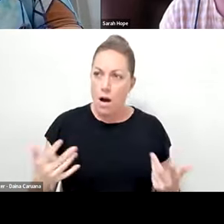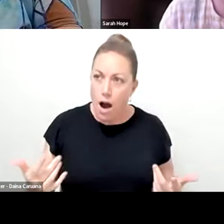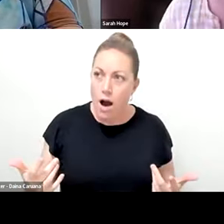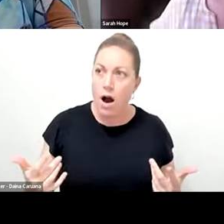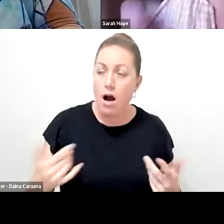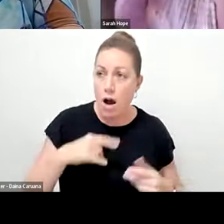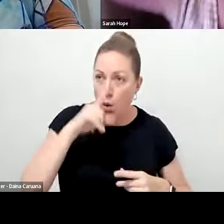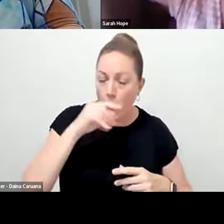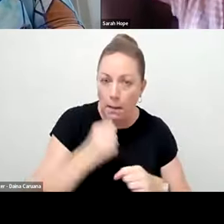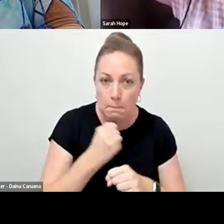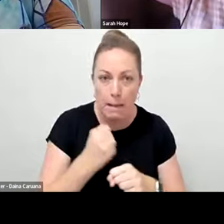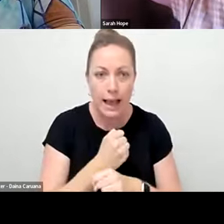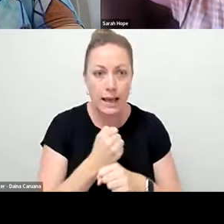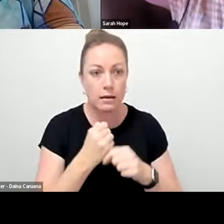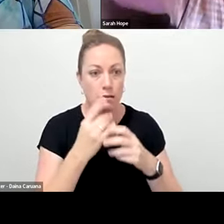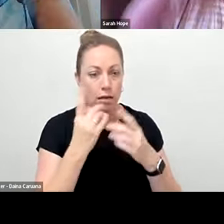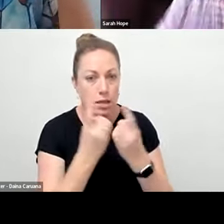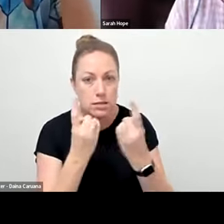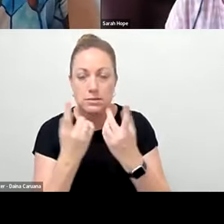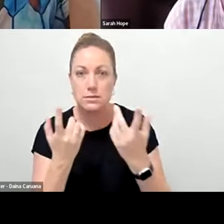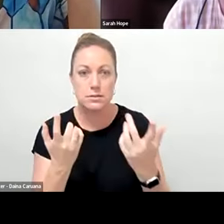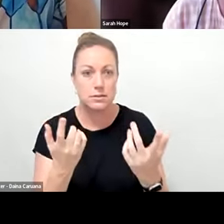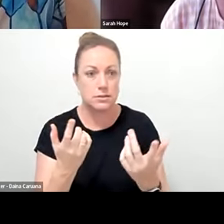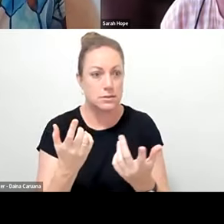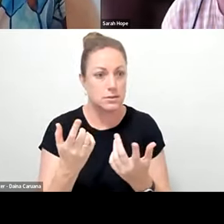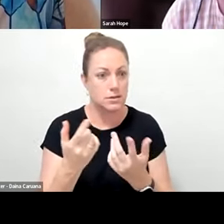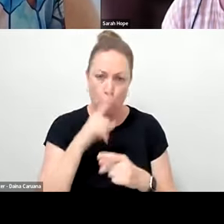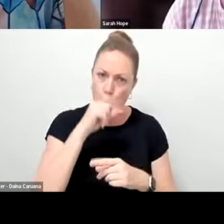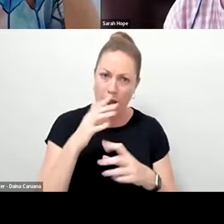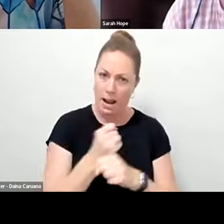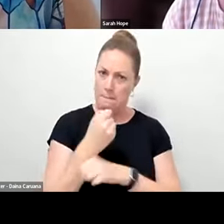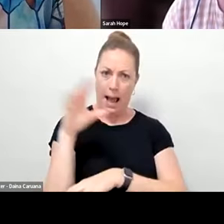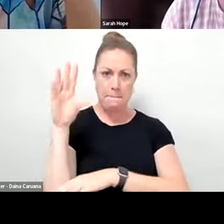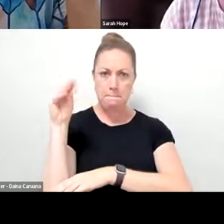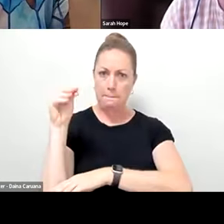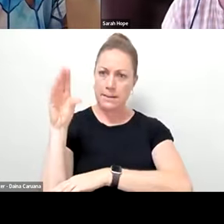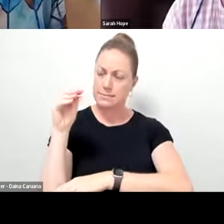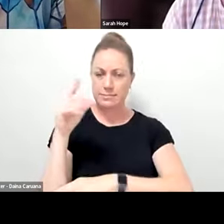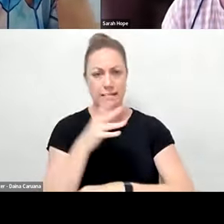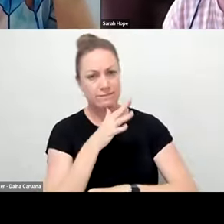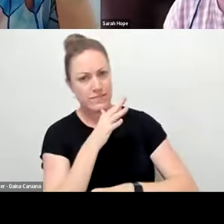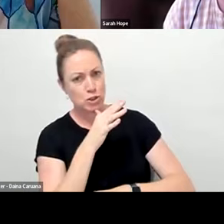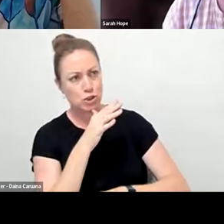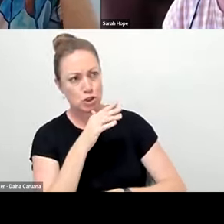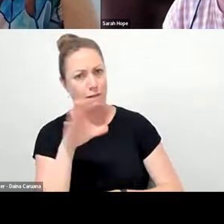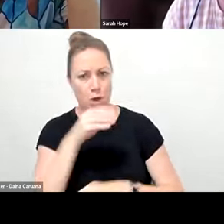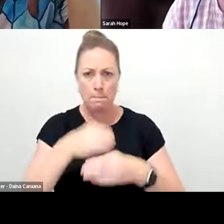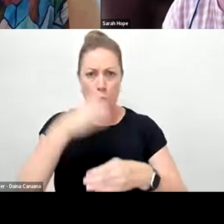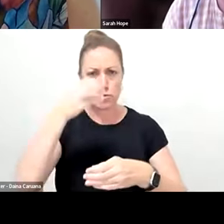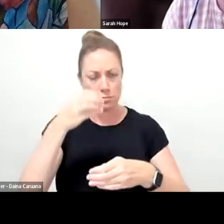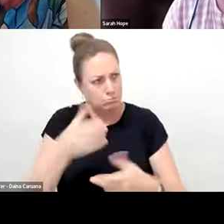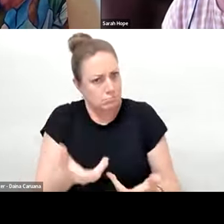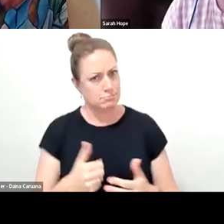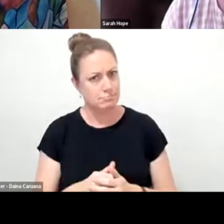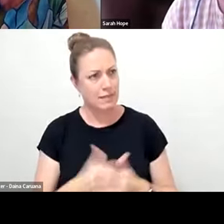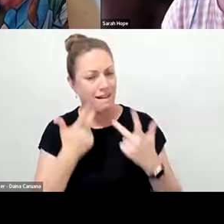made out of, of course, you can make a puppet out of a fish puppet out of a bottle. Of course, why haven't